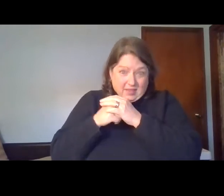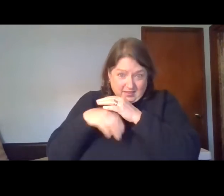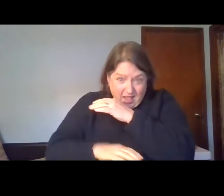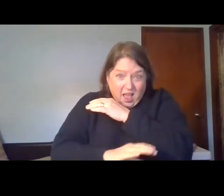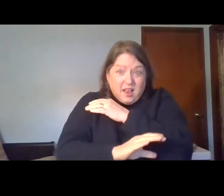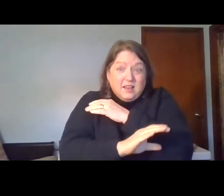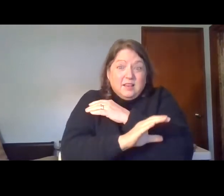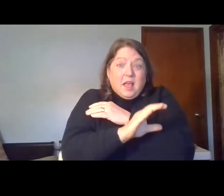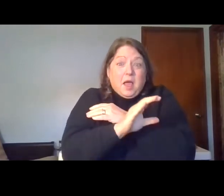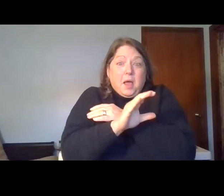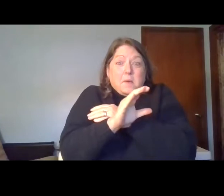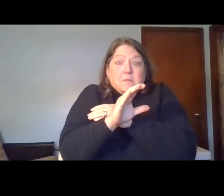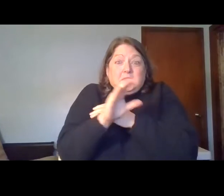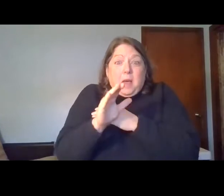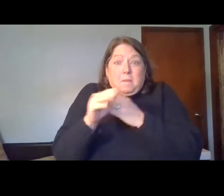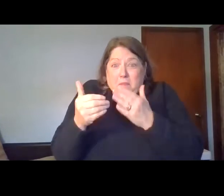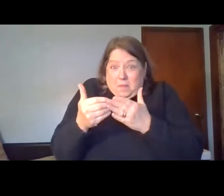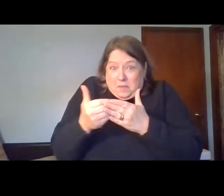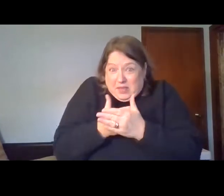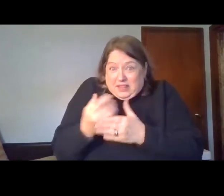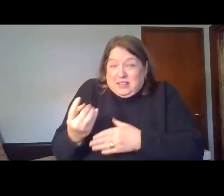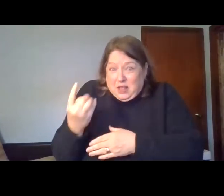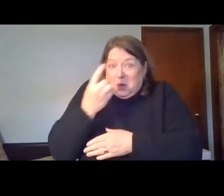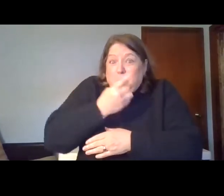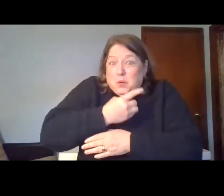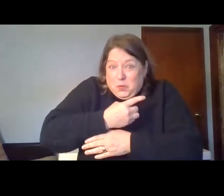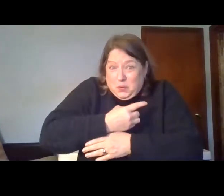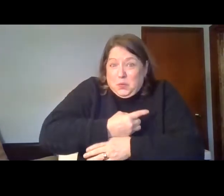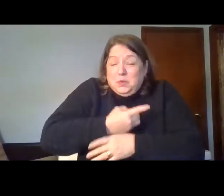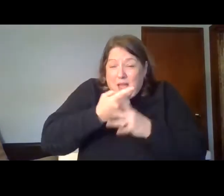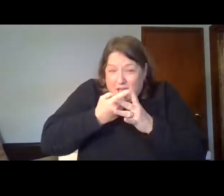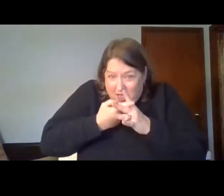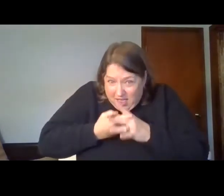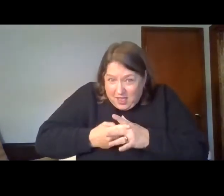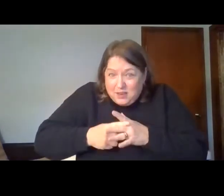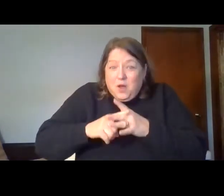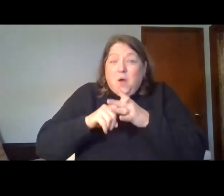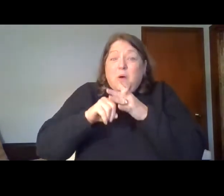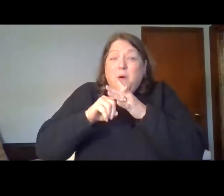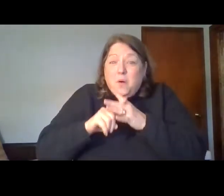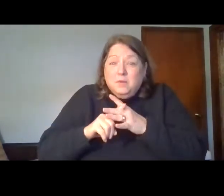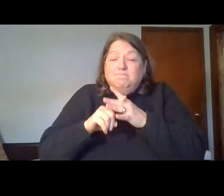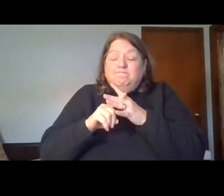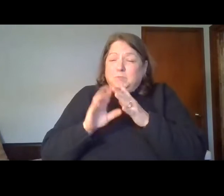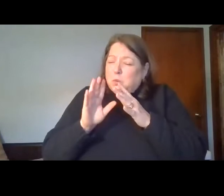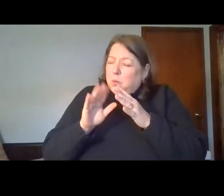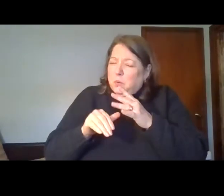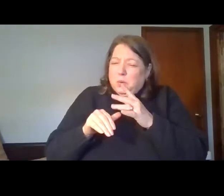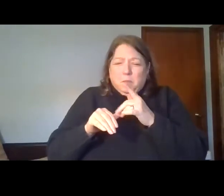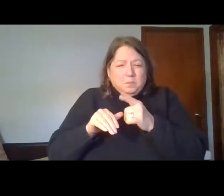When the sun comes up, it's a new day dawning.